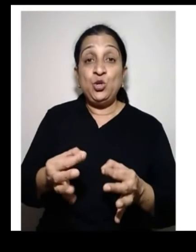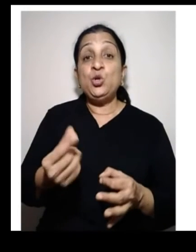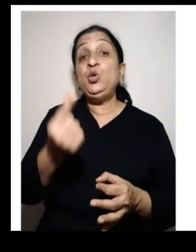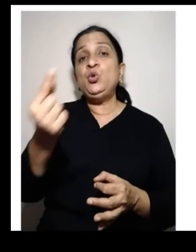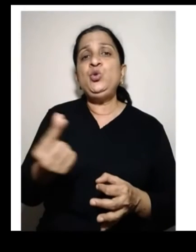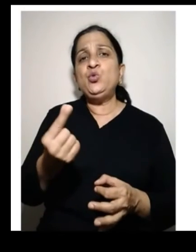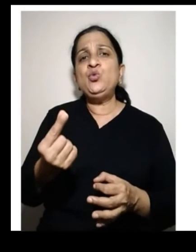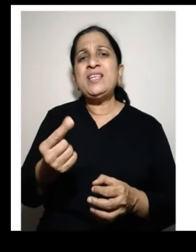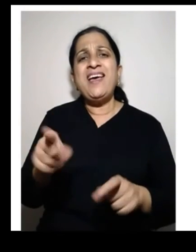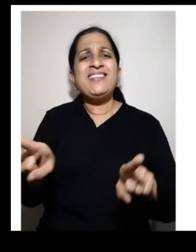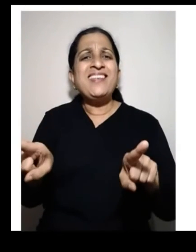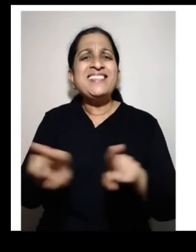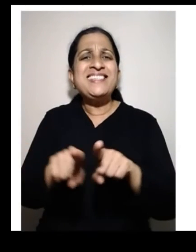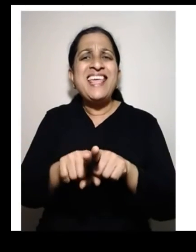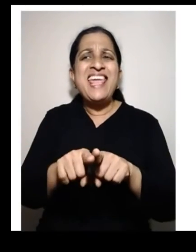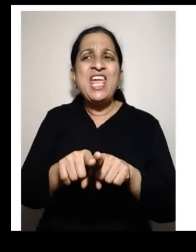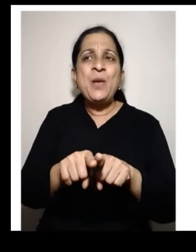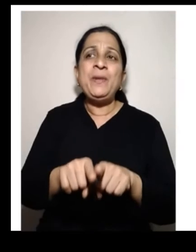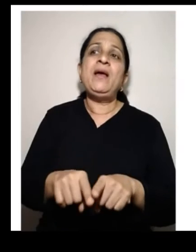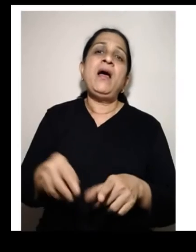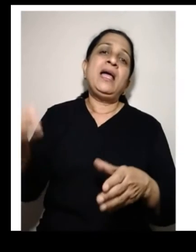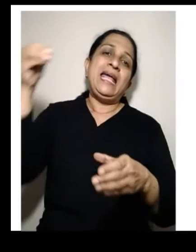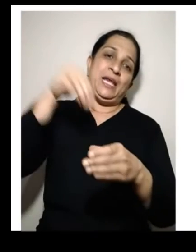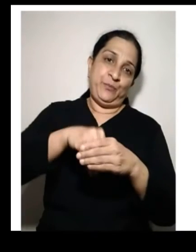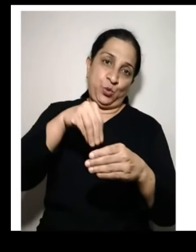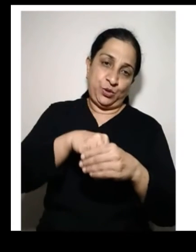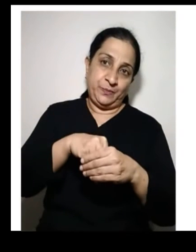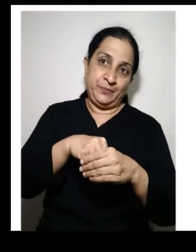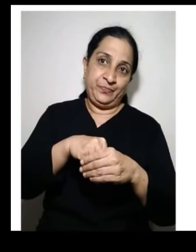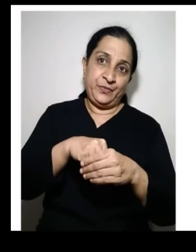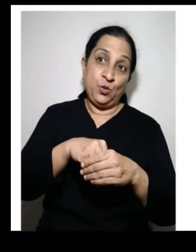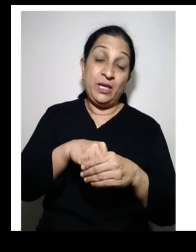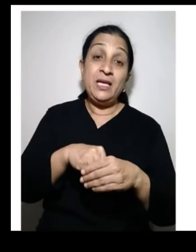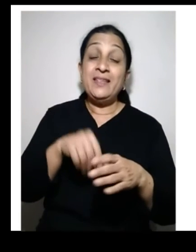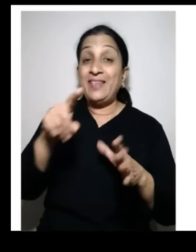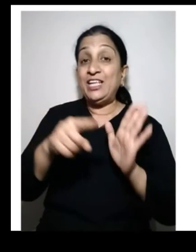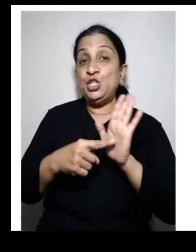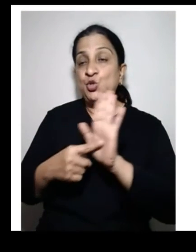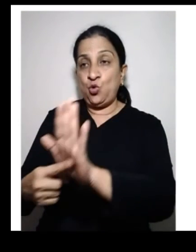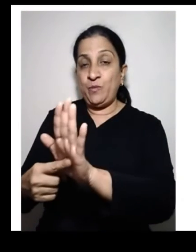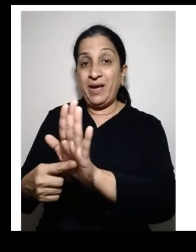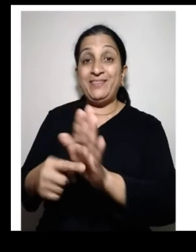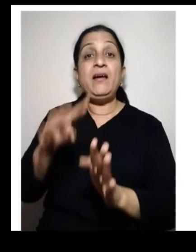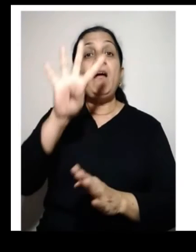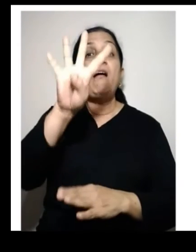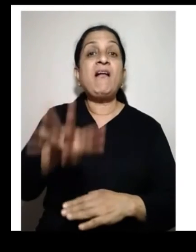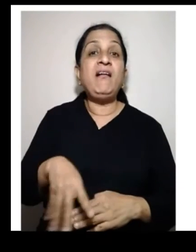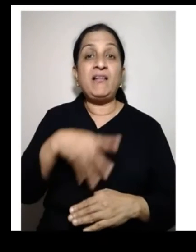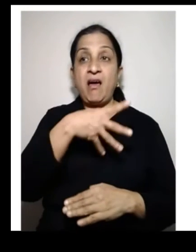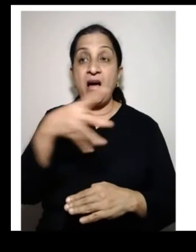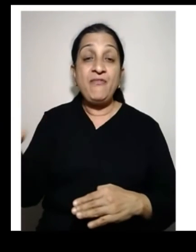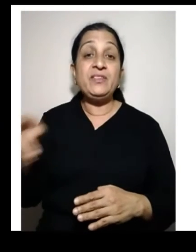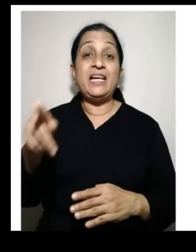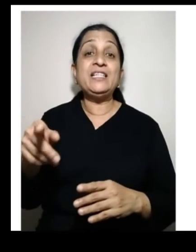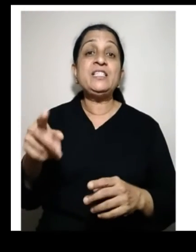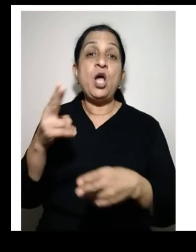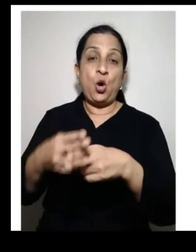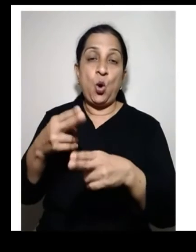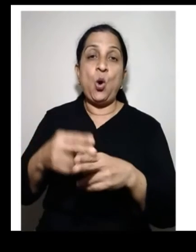That measures the output of two things using a fixed amount of input or resources. That is